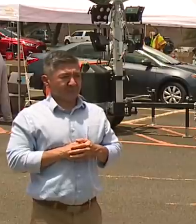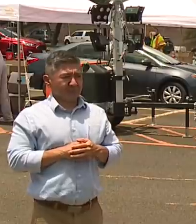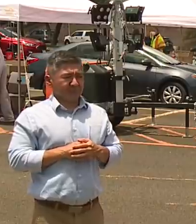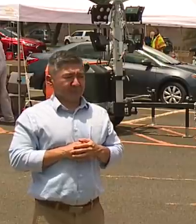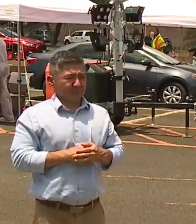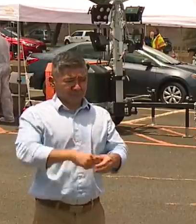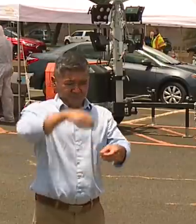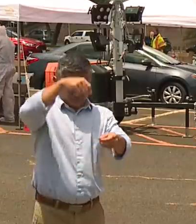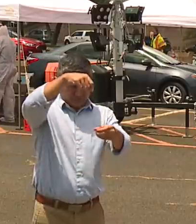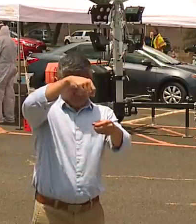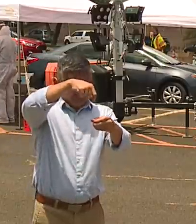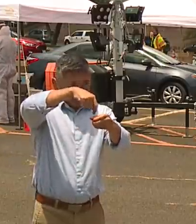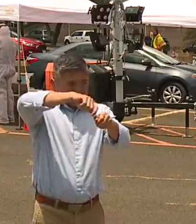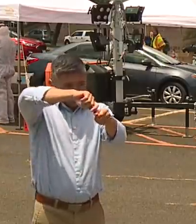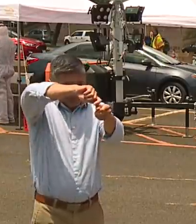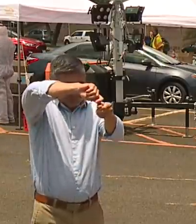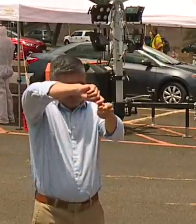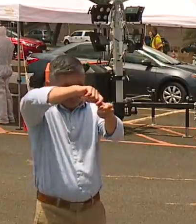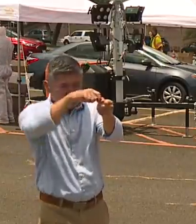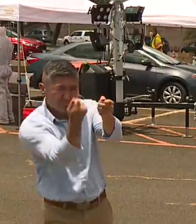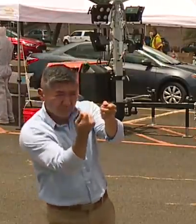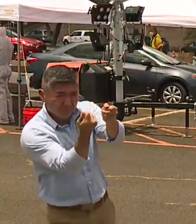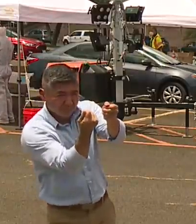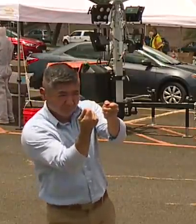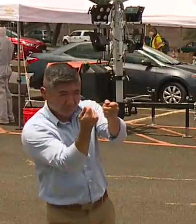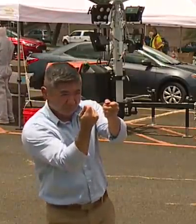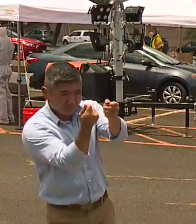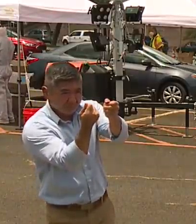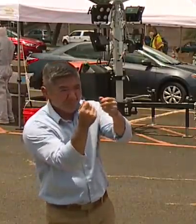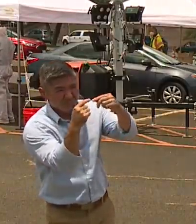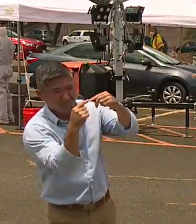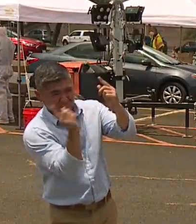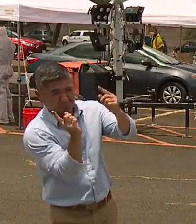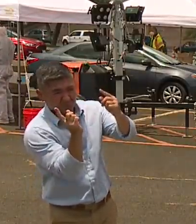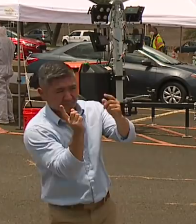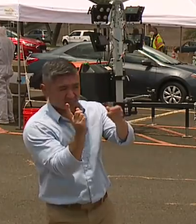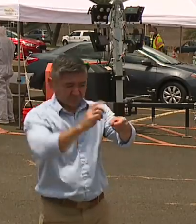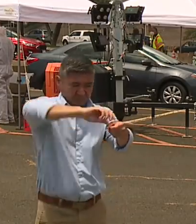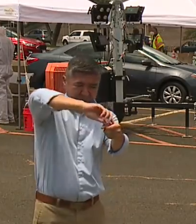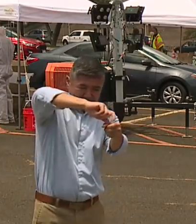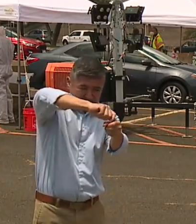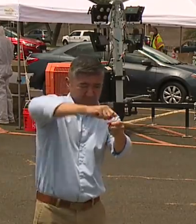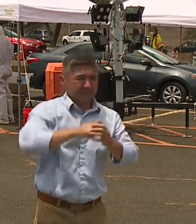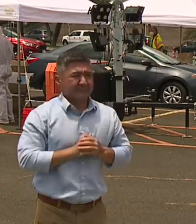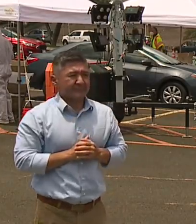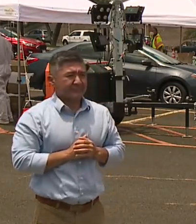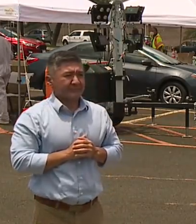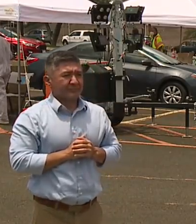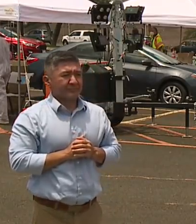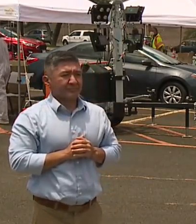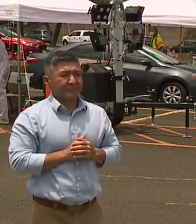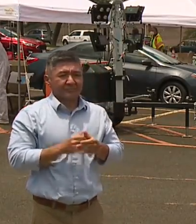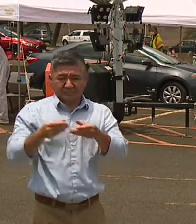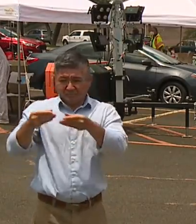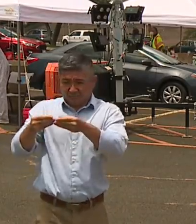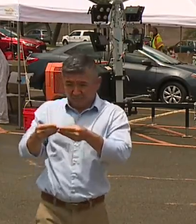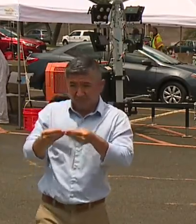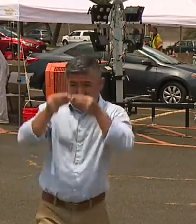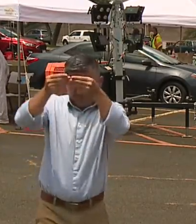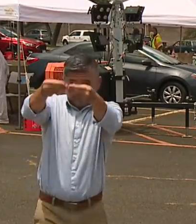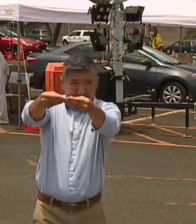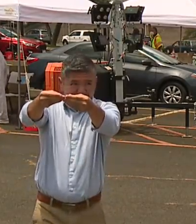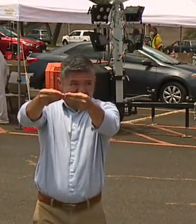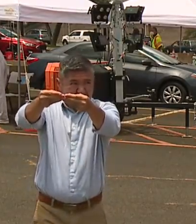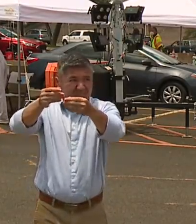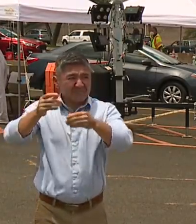put it in, break it off, cover it up, and then you'll give the vial back to the